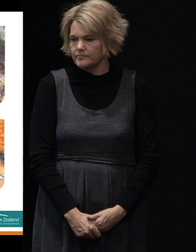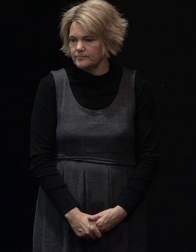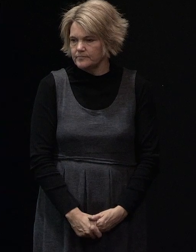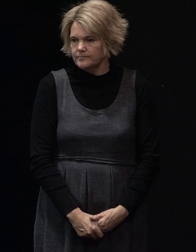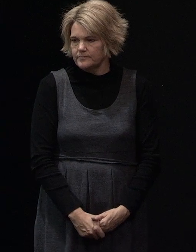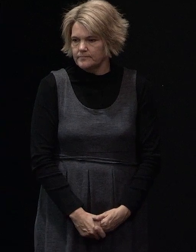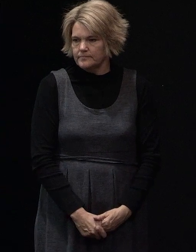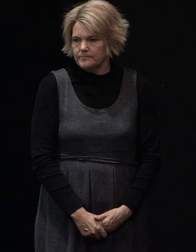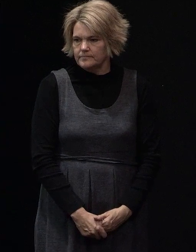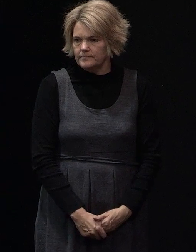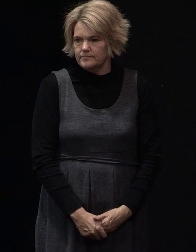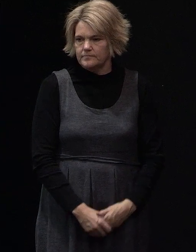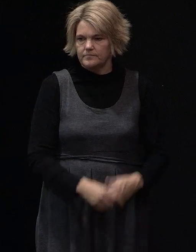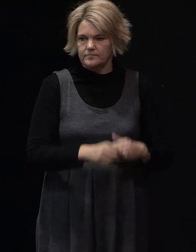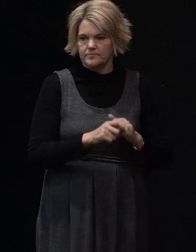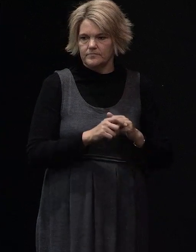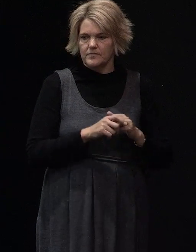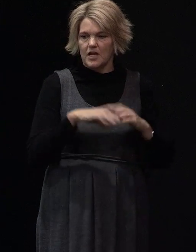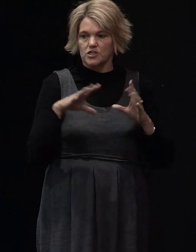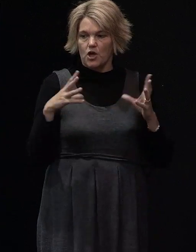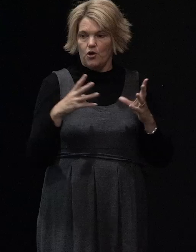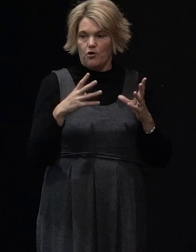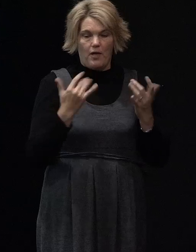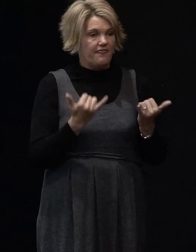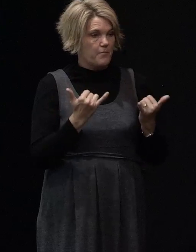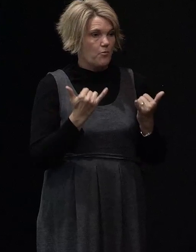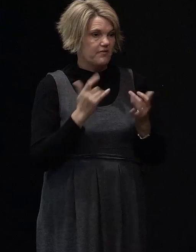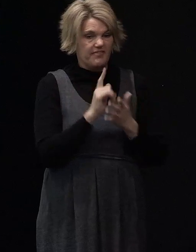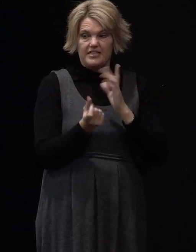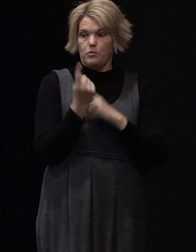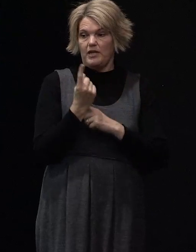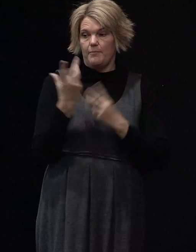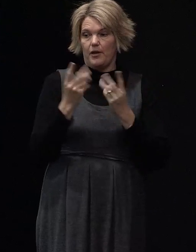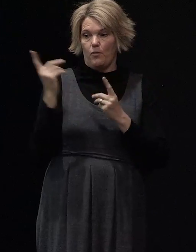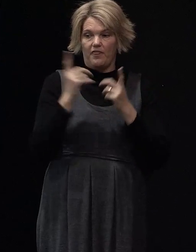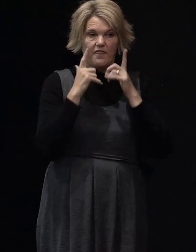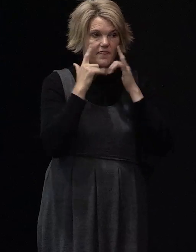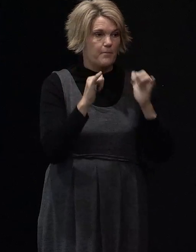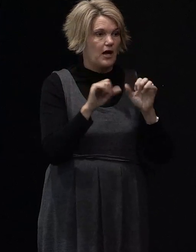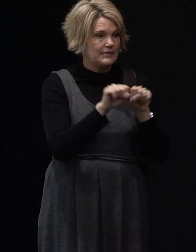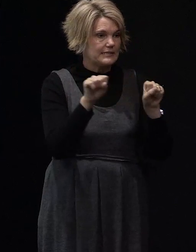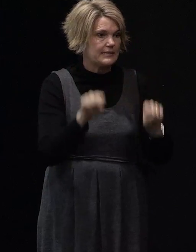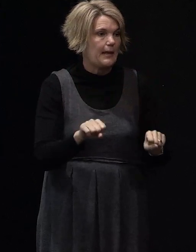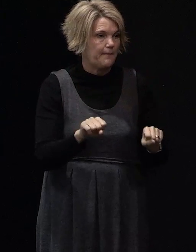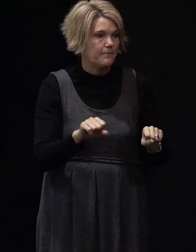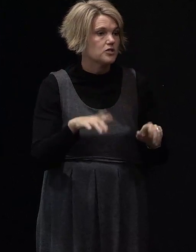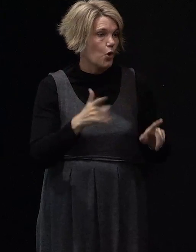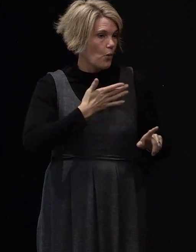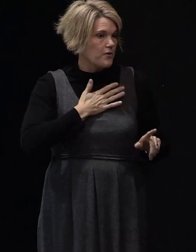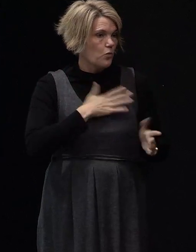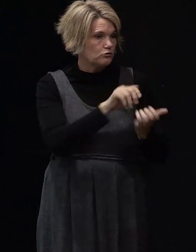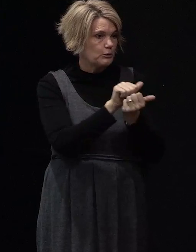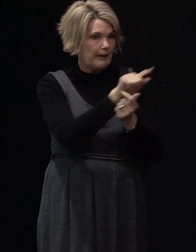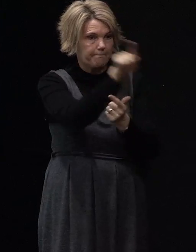So that's where we are at the moment with this pilot scheme and we would like to keep the public and the